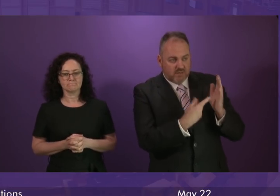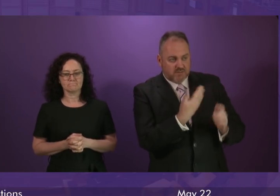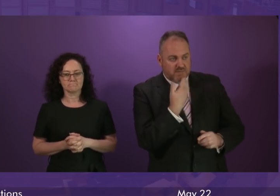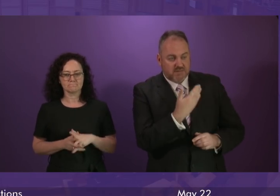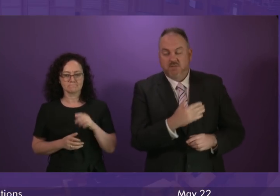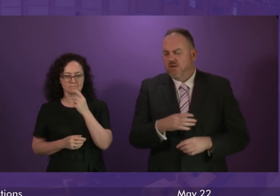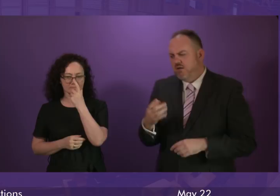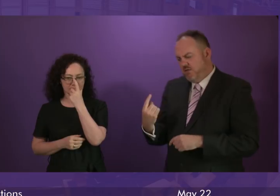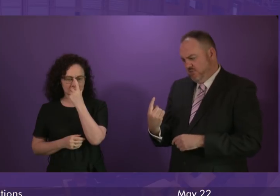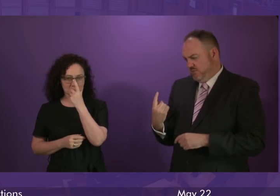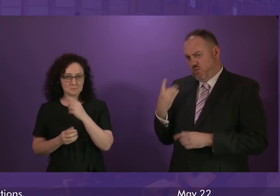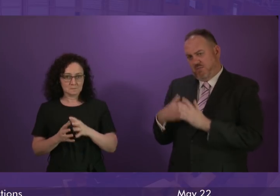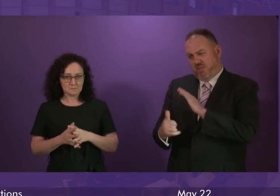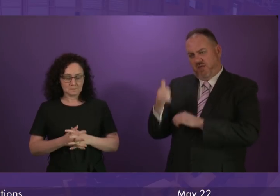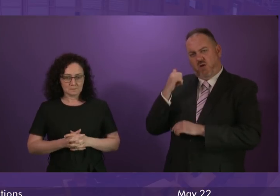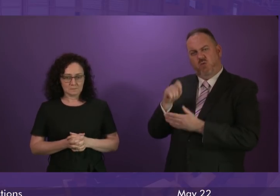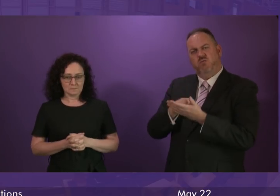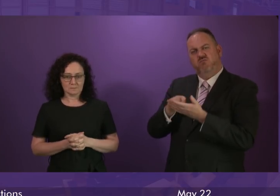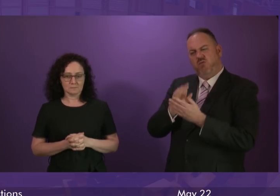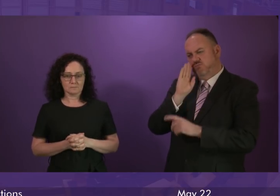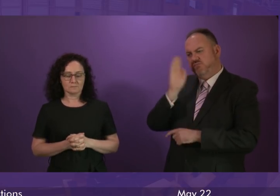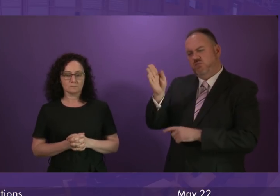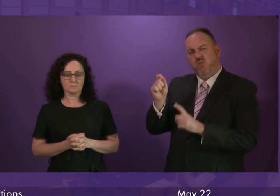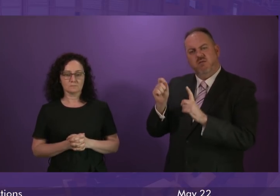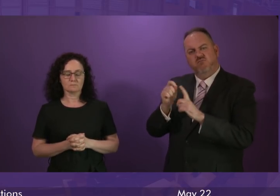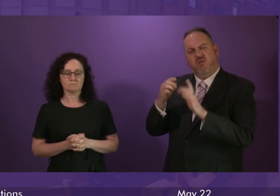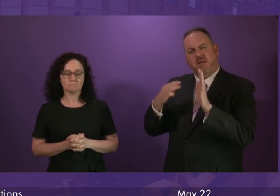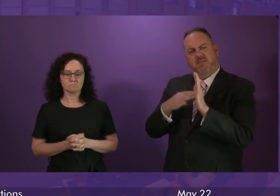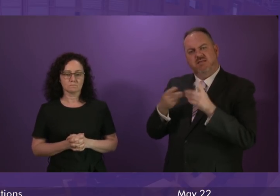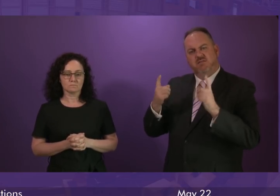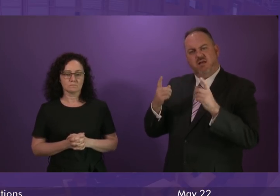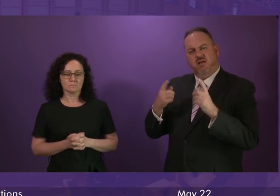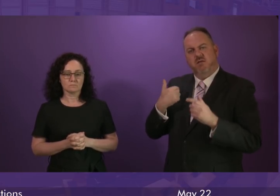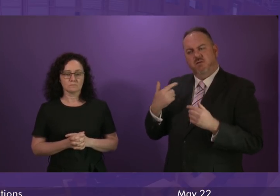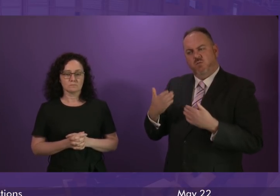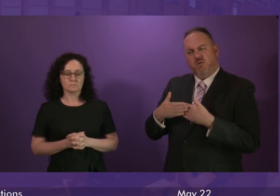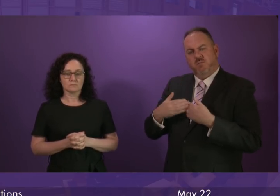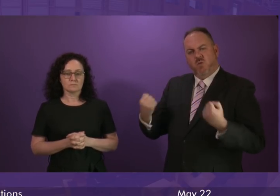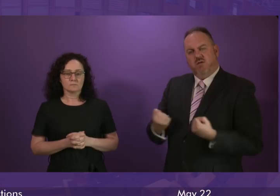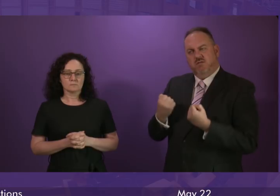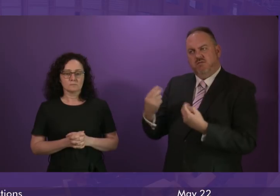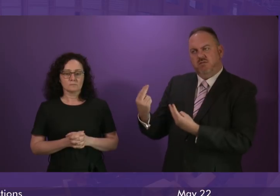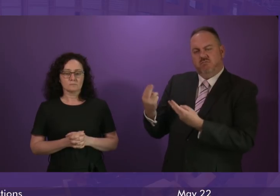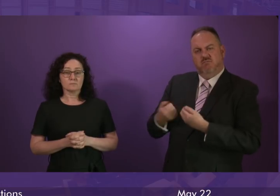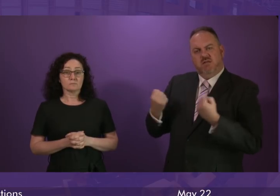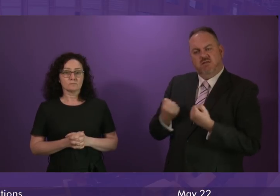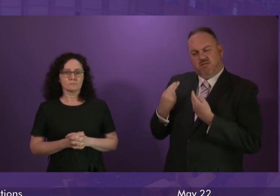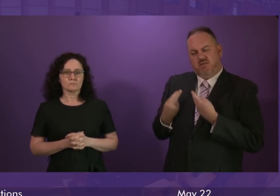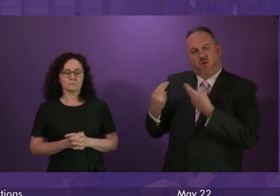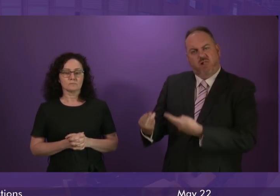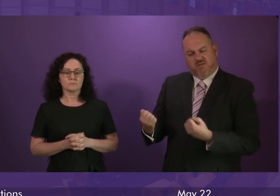ago, First Minister, you wrote to the Prime Minister to call for greater involvement of devolved administrations in Article 50